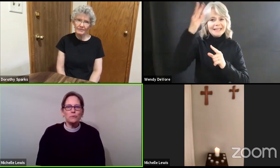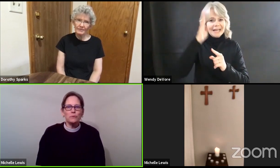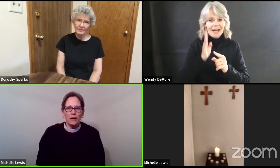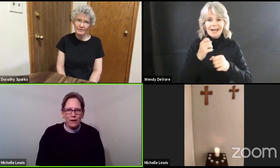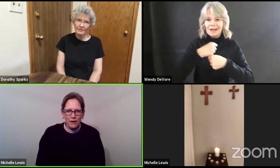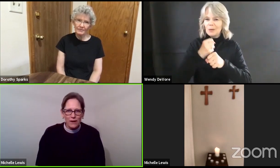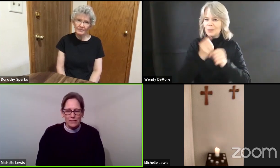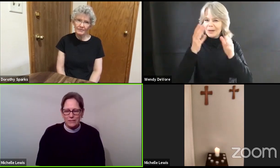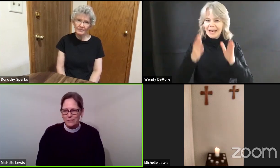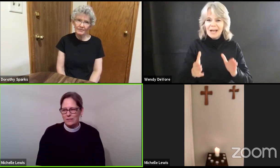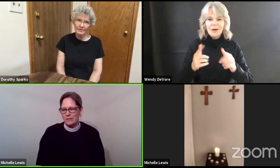us.